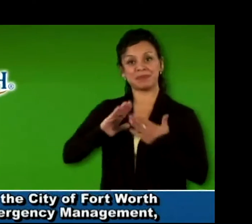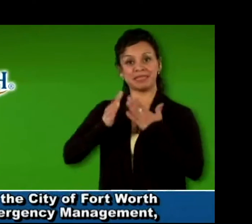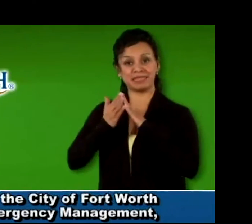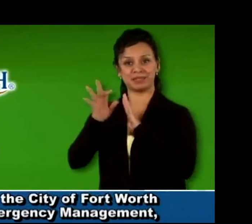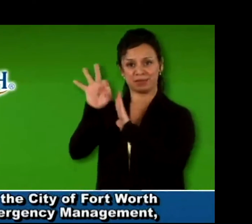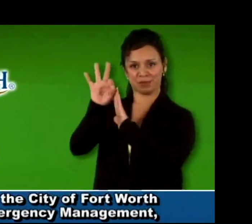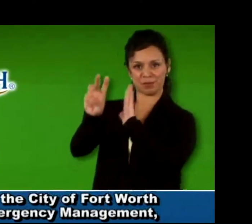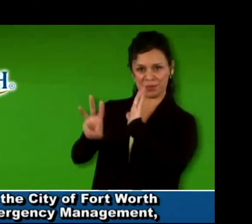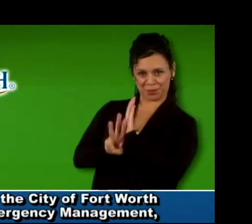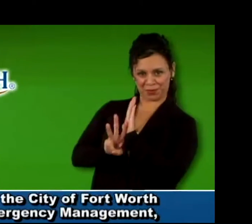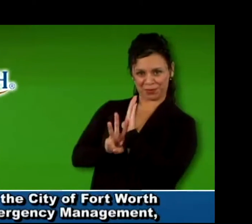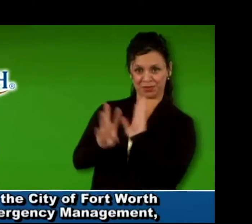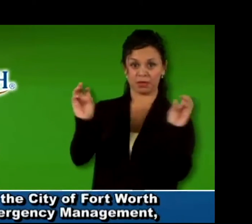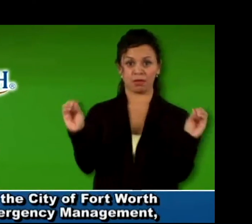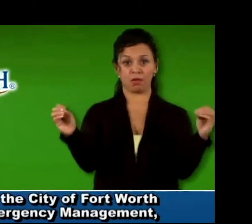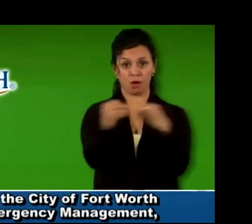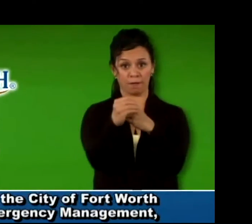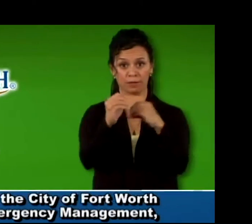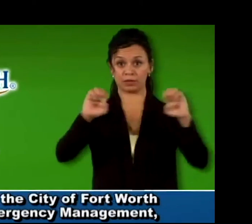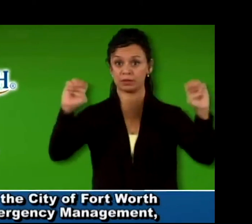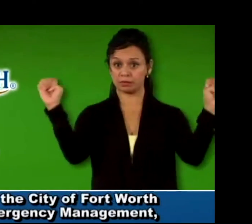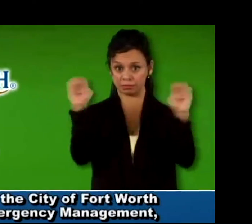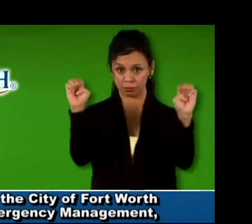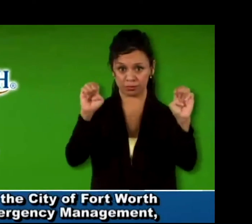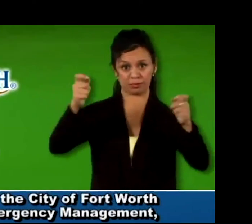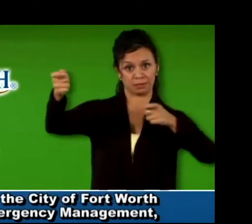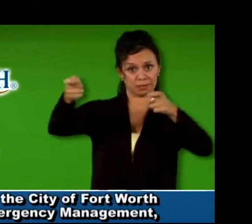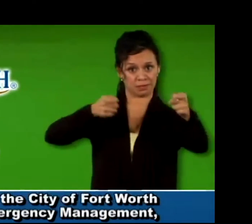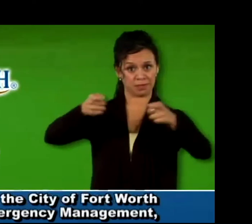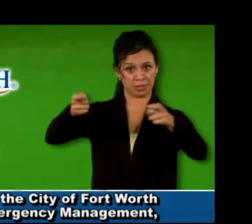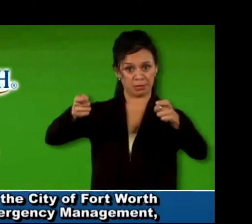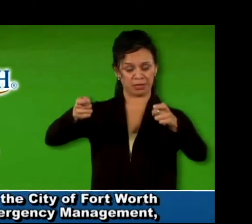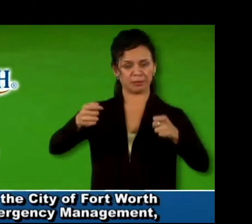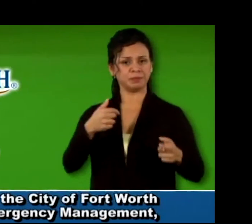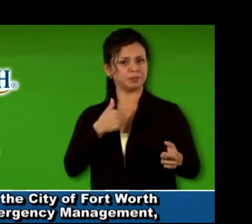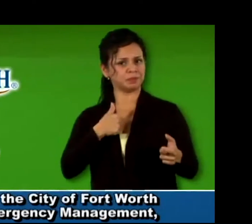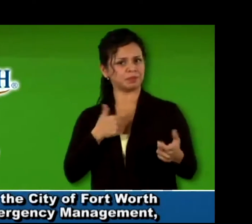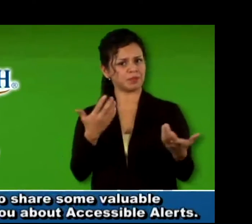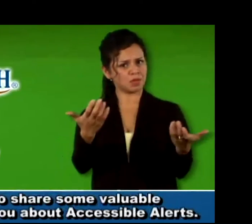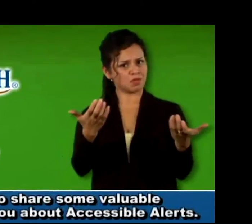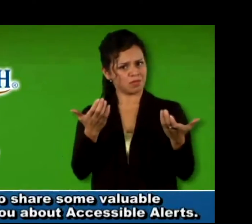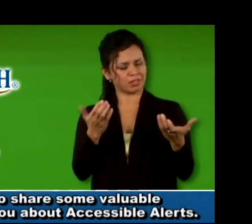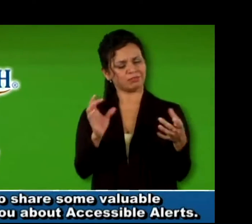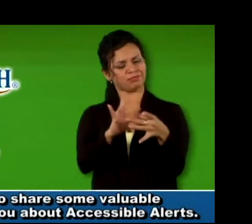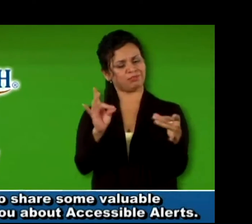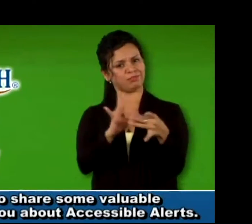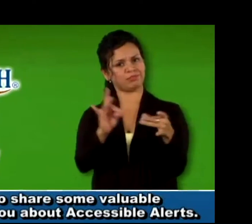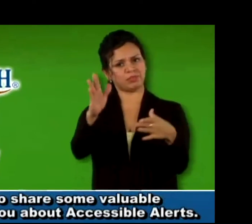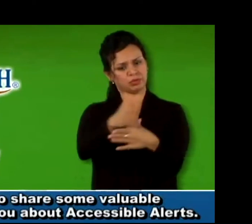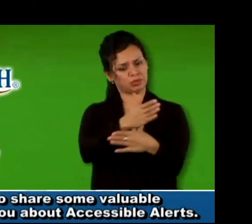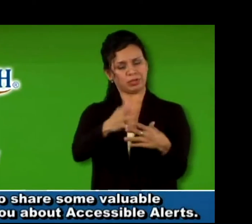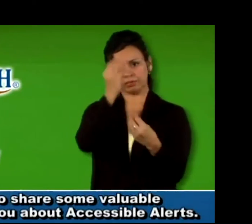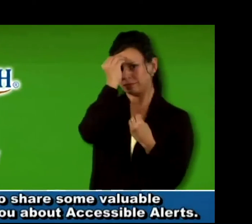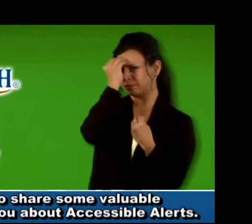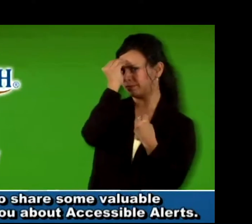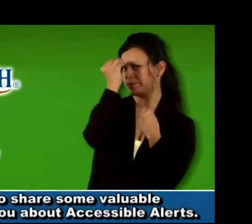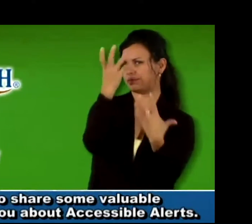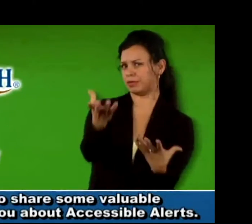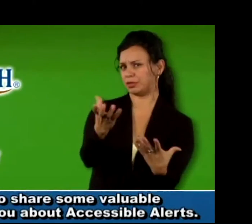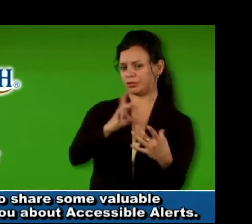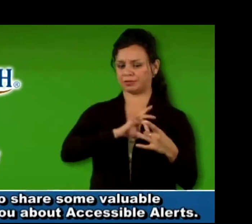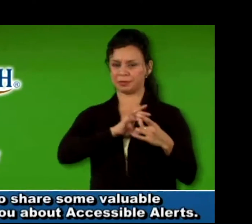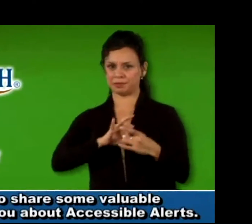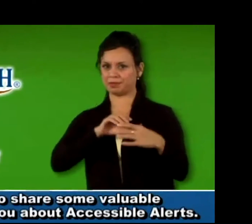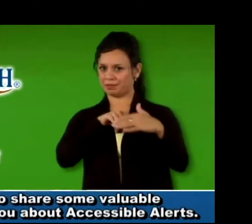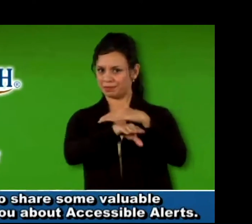Accessible Hazard Alert System, also known as AHAS, is transmitted in American Sign Language. The message is verbalized